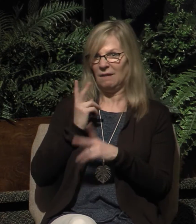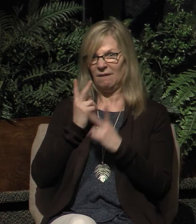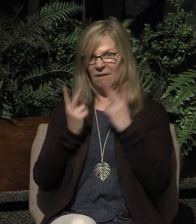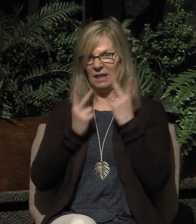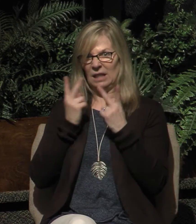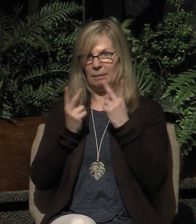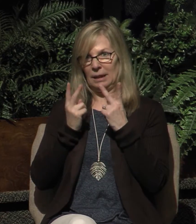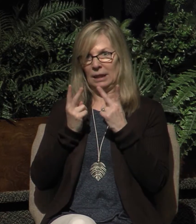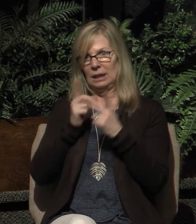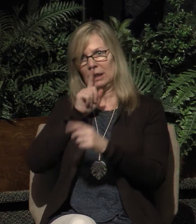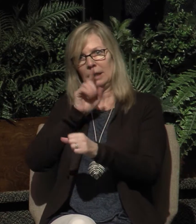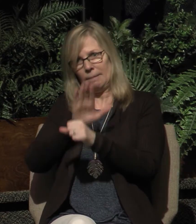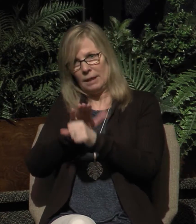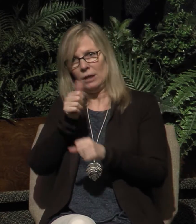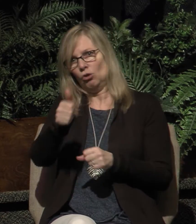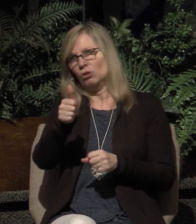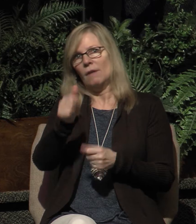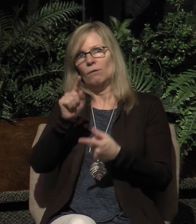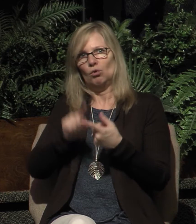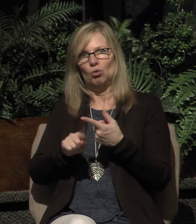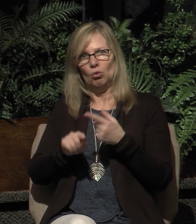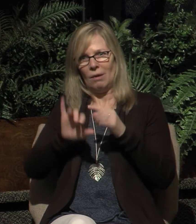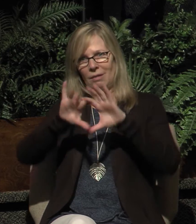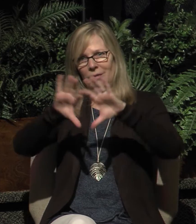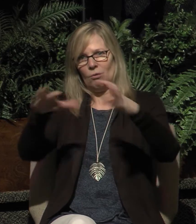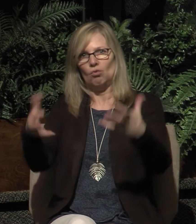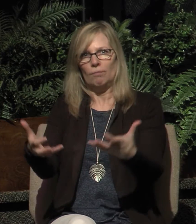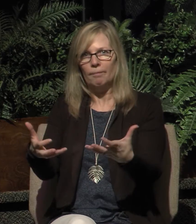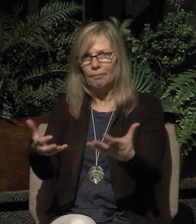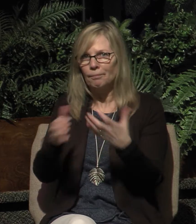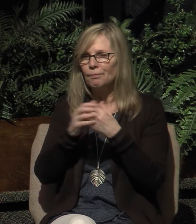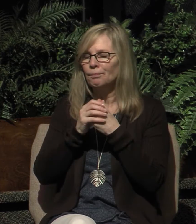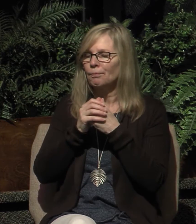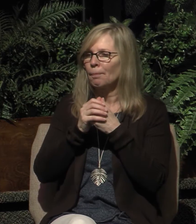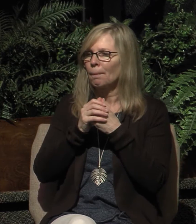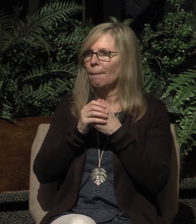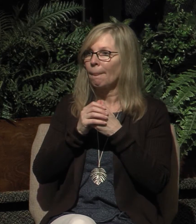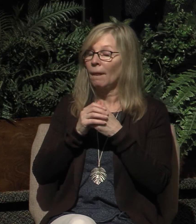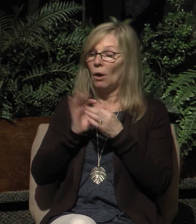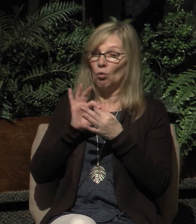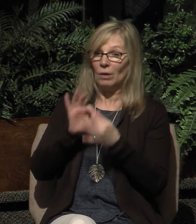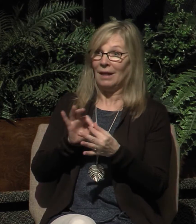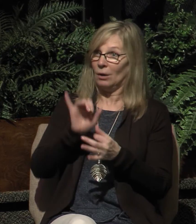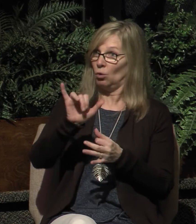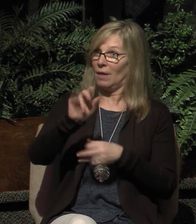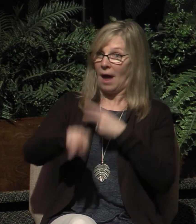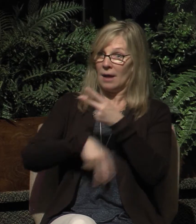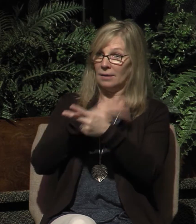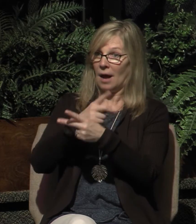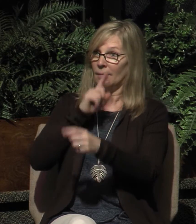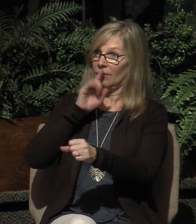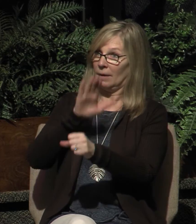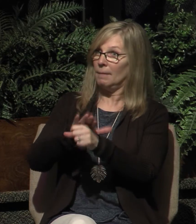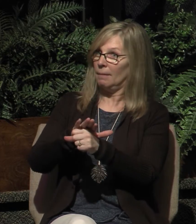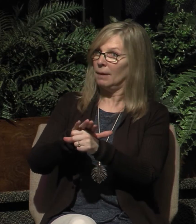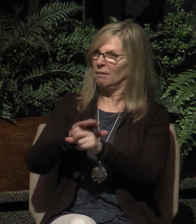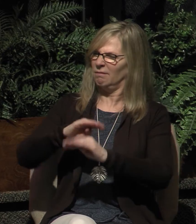committing yourself to them. Concerning this type of commitment to fulfill these one another responsibilities